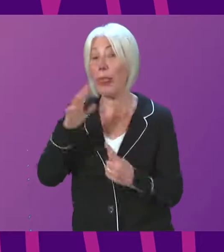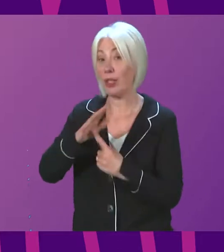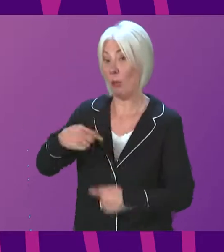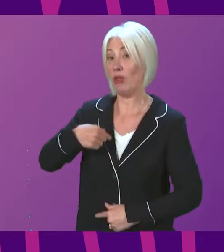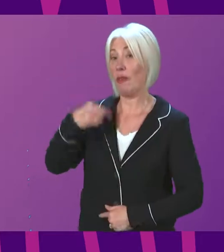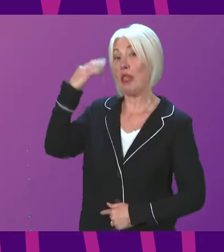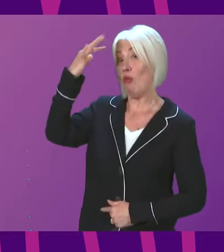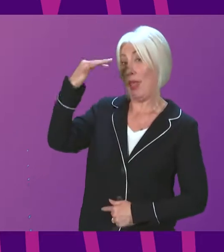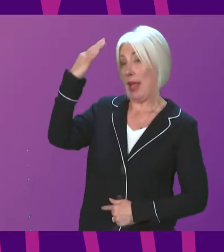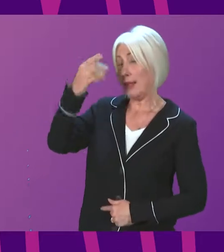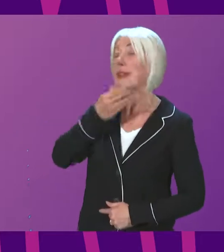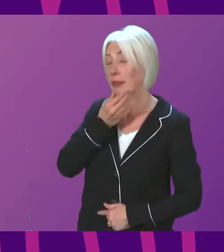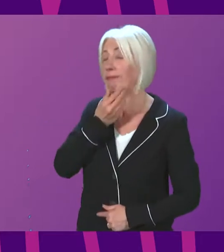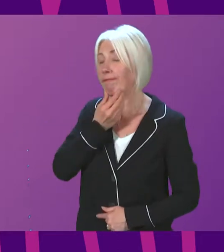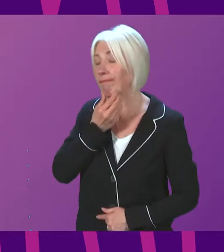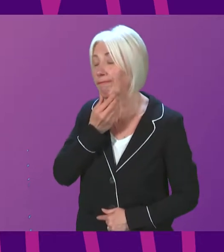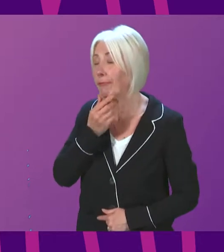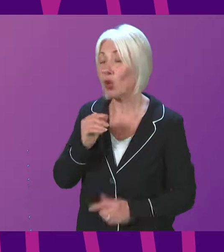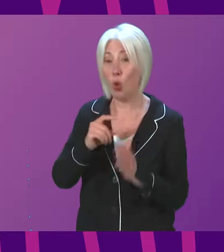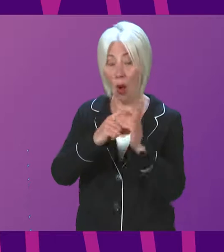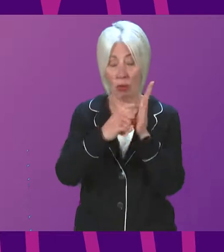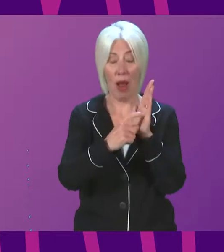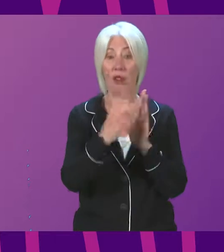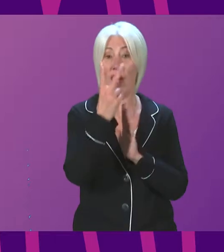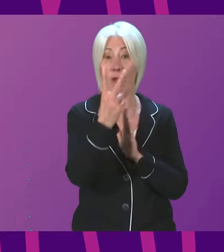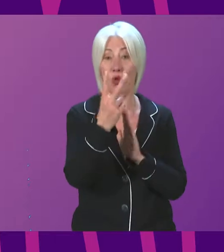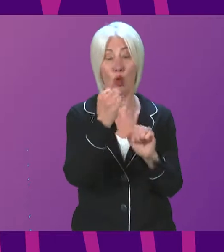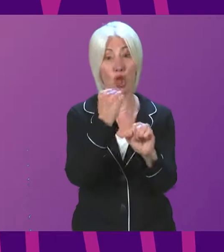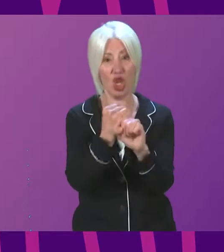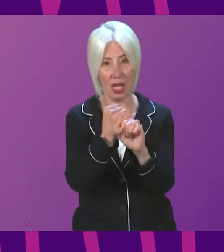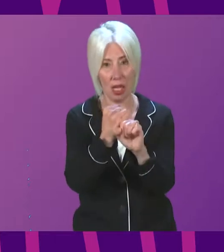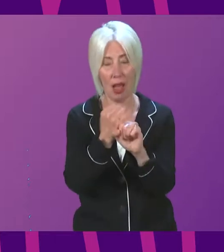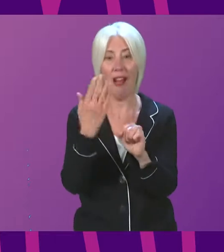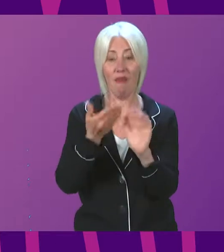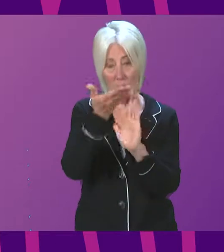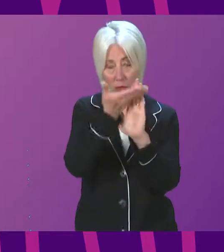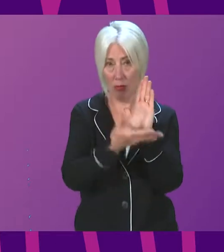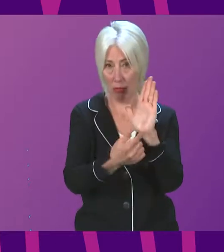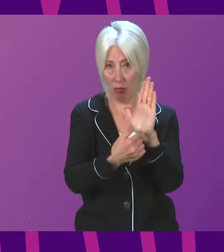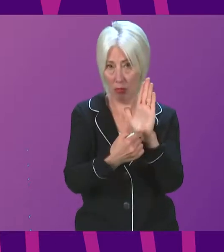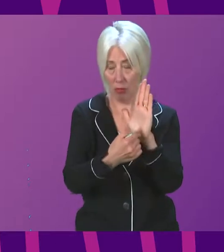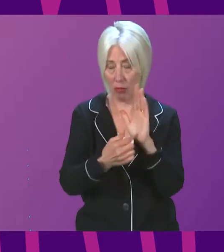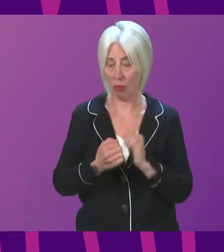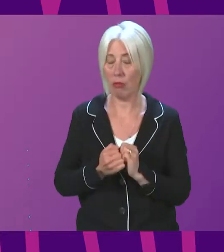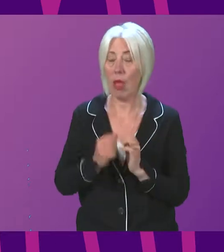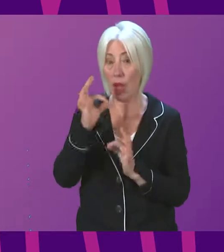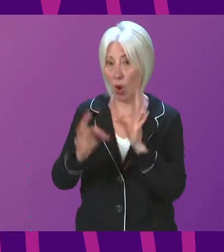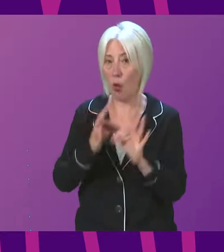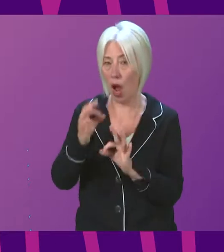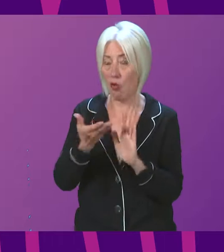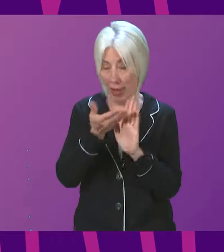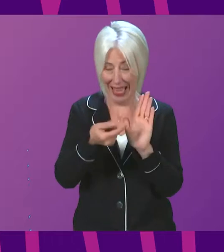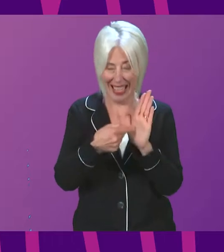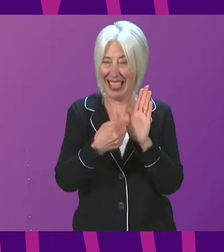point. so at paragraph 2g of the inquiry terms of reference, there's explicit